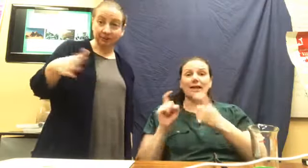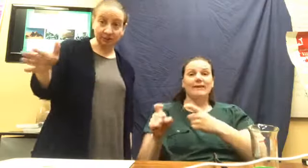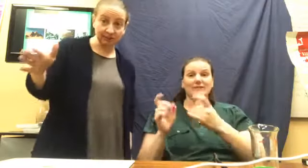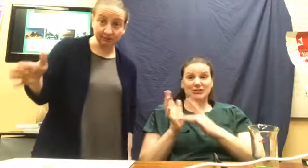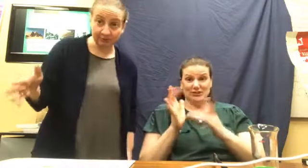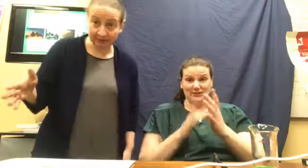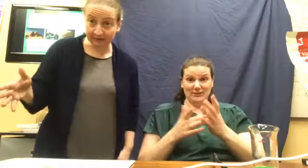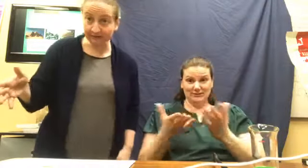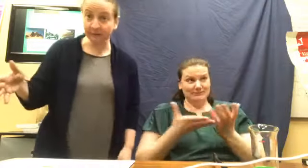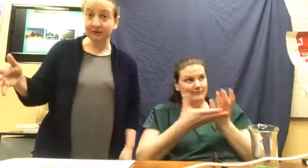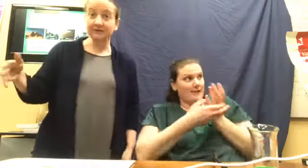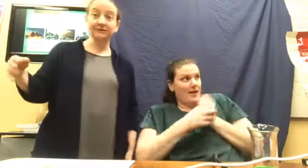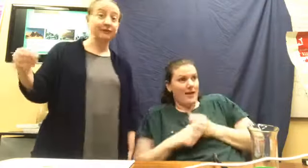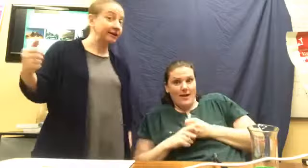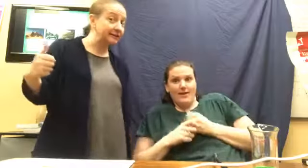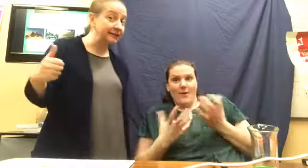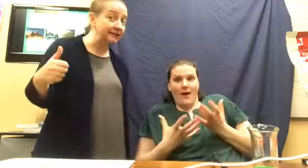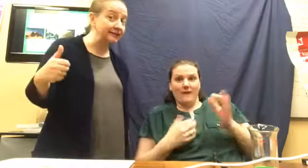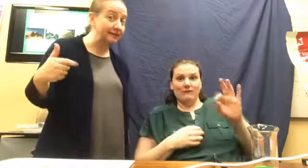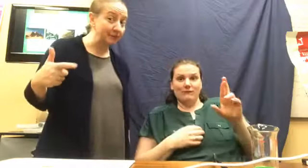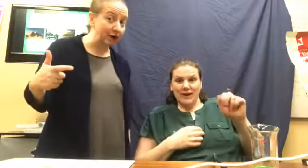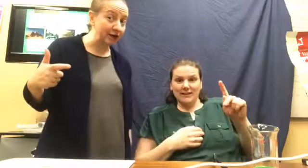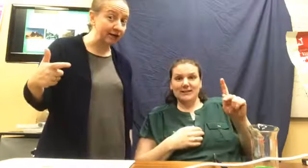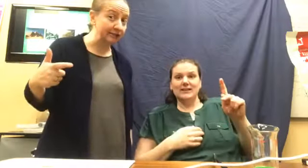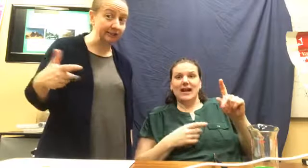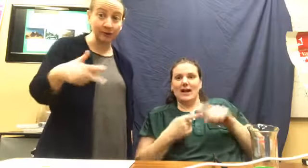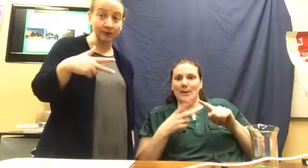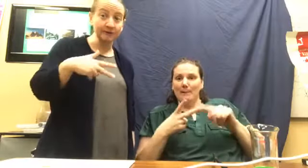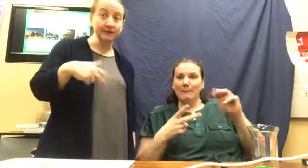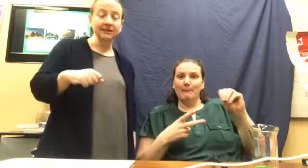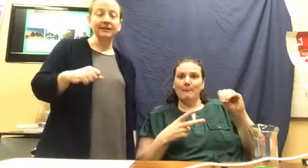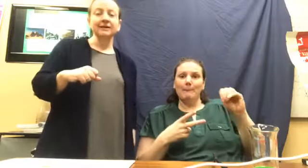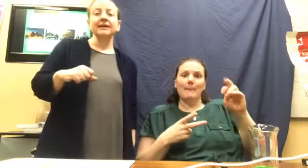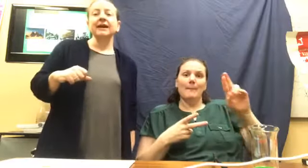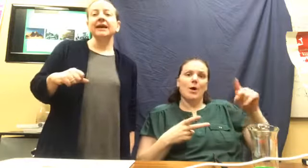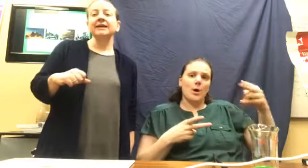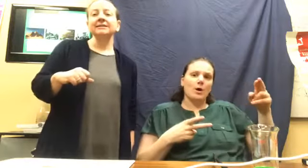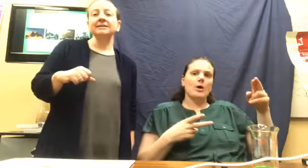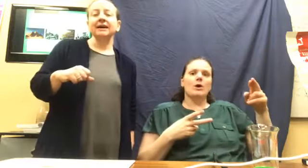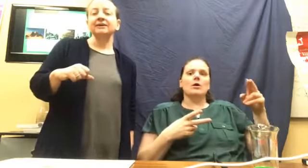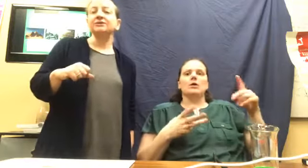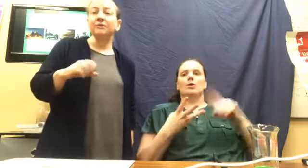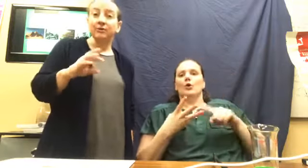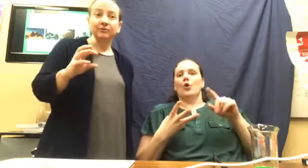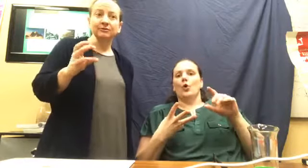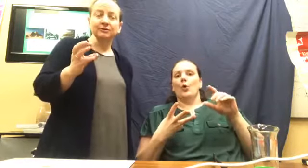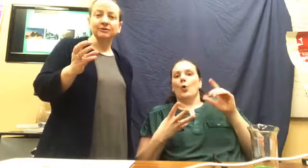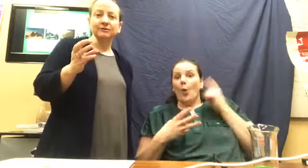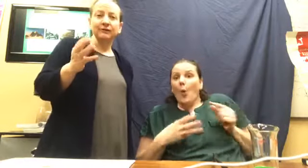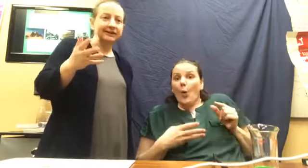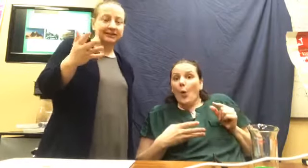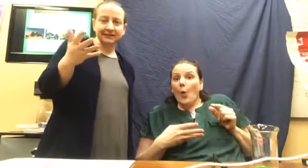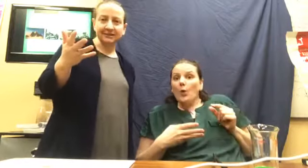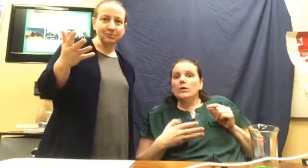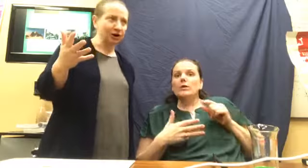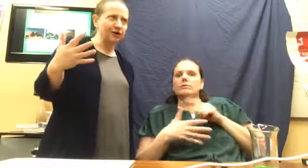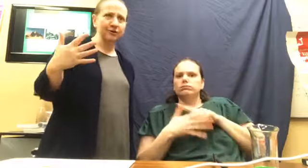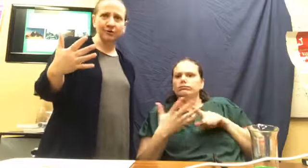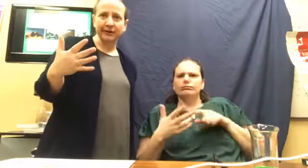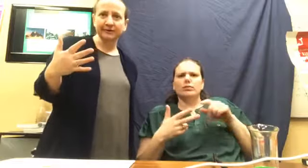Jesus received was frankincense and myrrh and gold. And, uh, so those frankincense and myrrh are oils